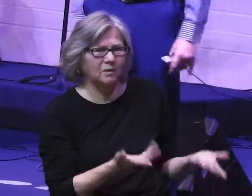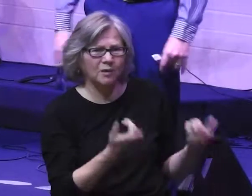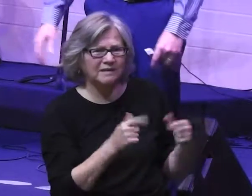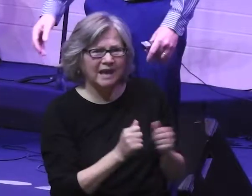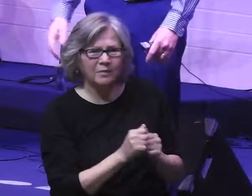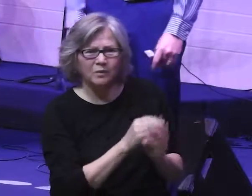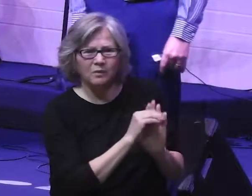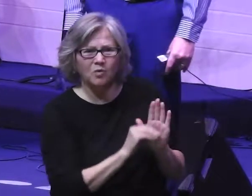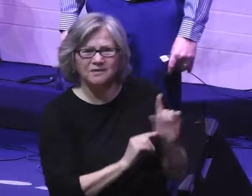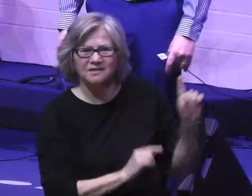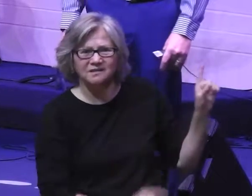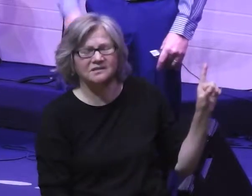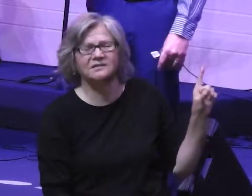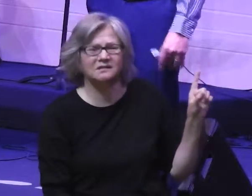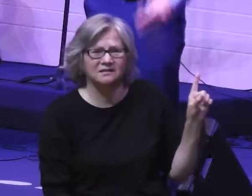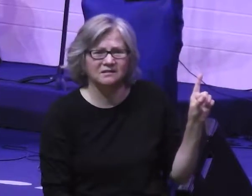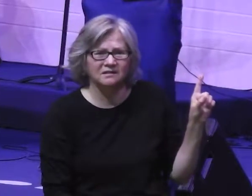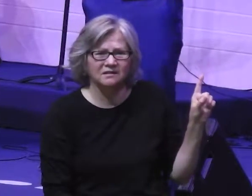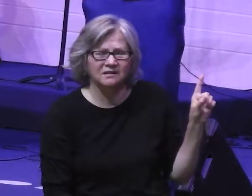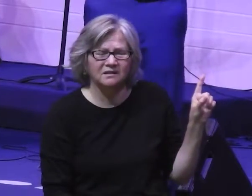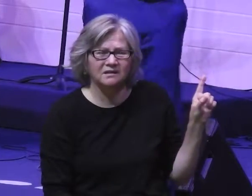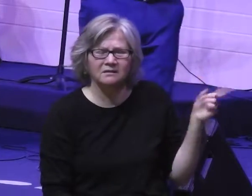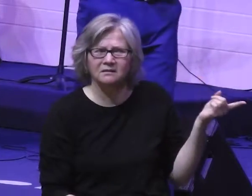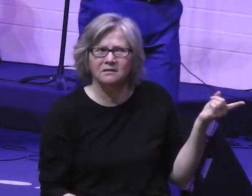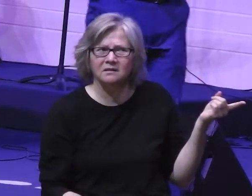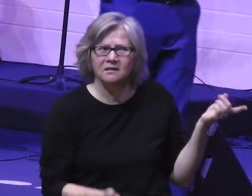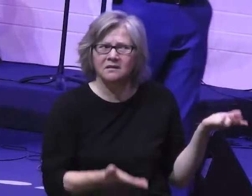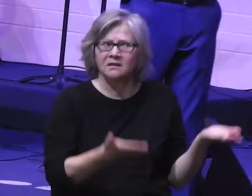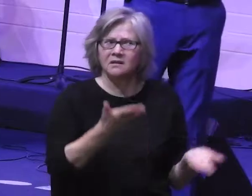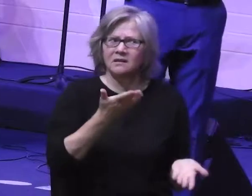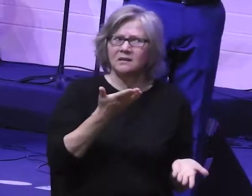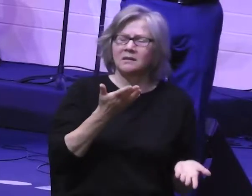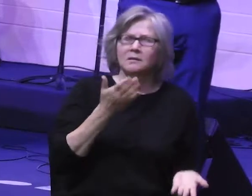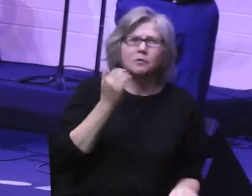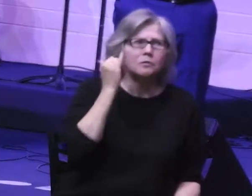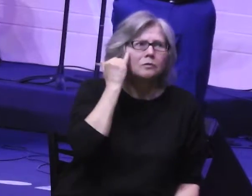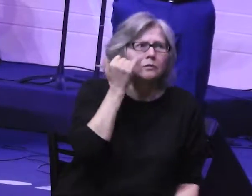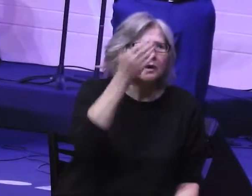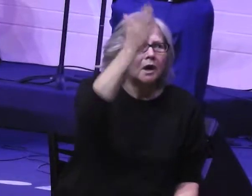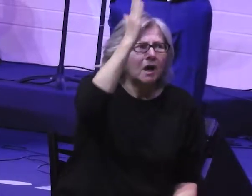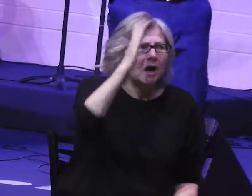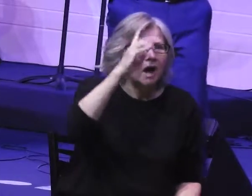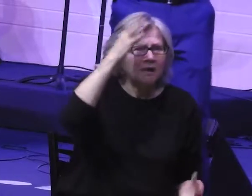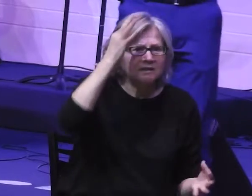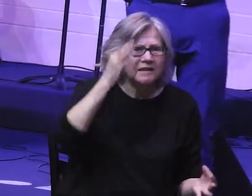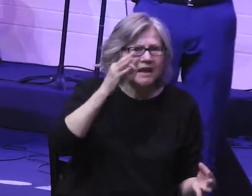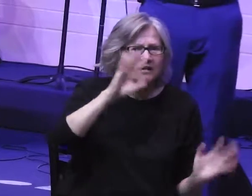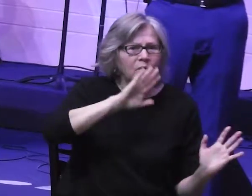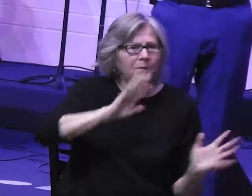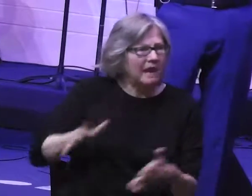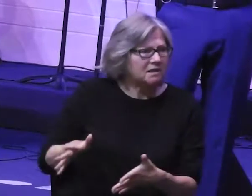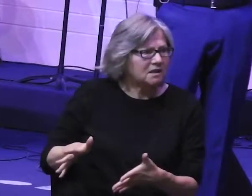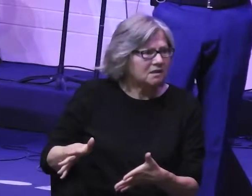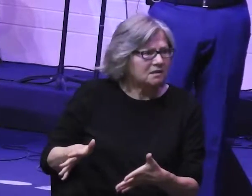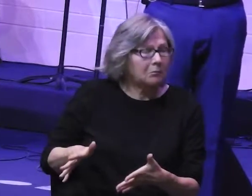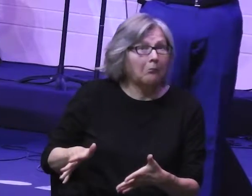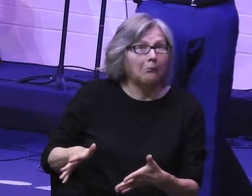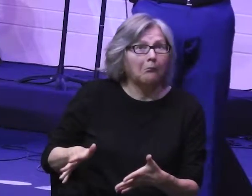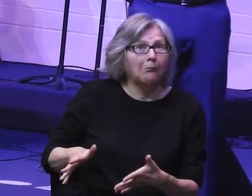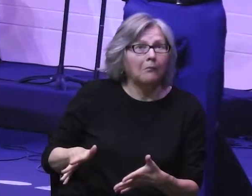What's happened to Moses? You know, what if God has changed His mind? What if God has decided to abandon us?